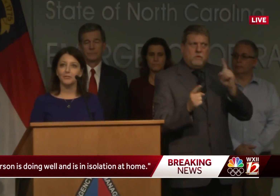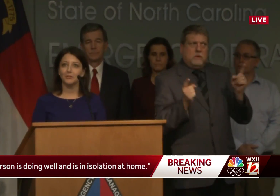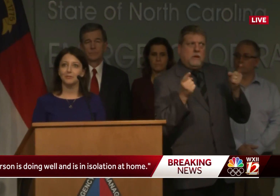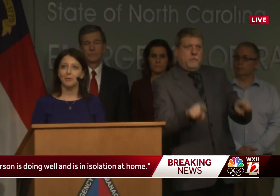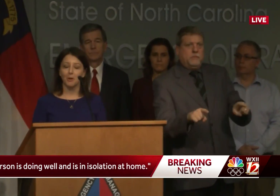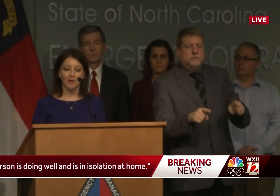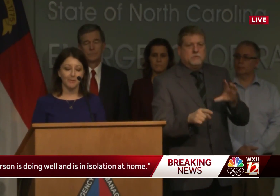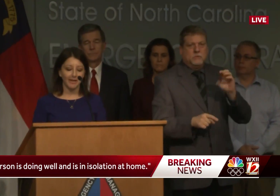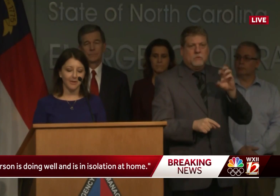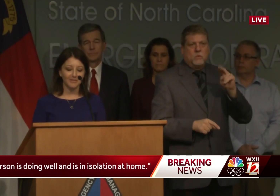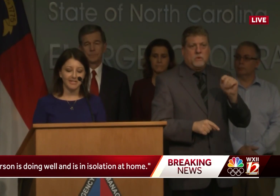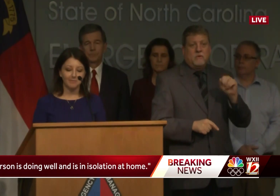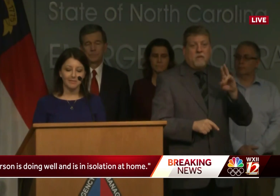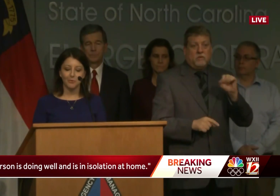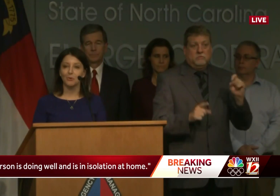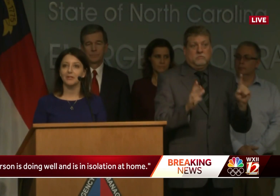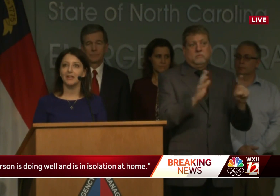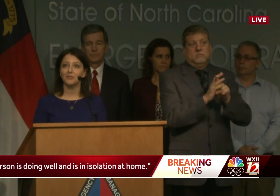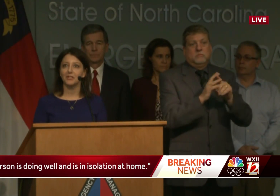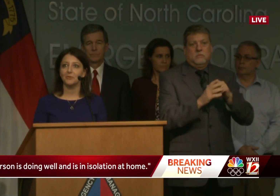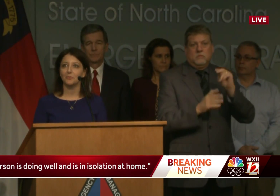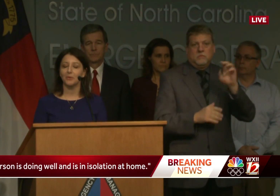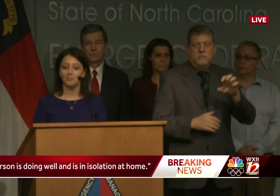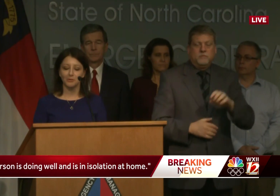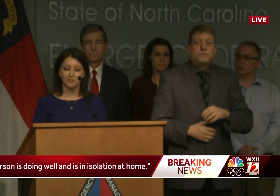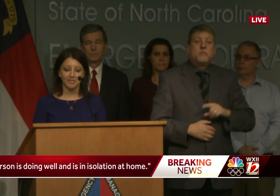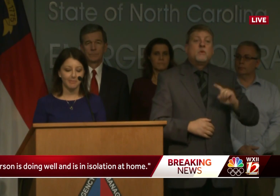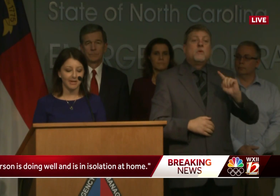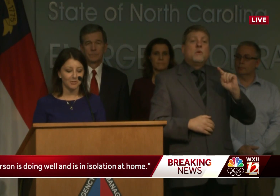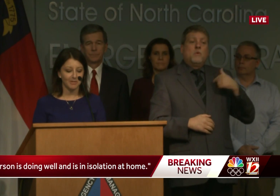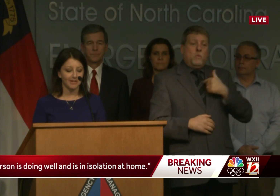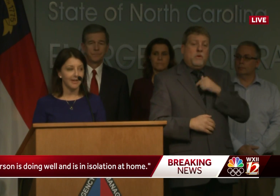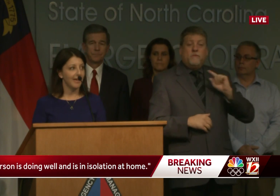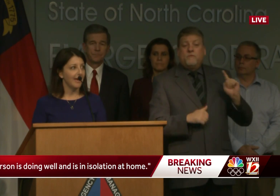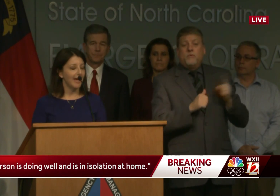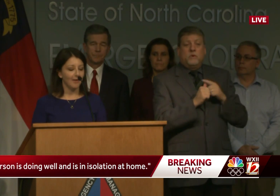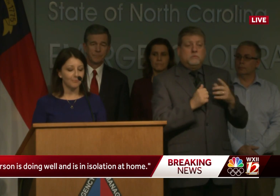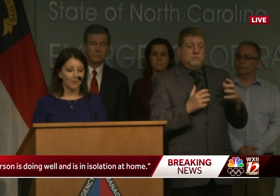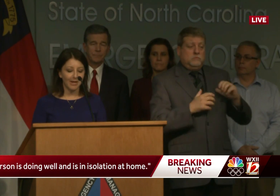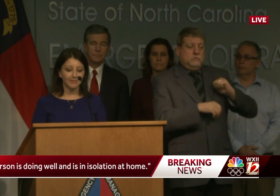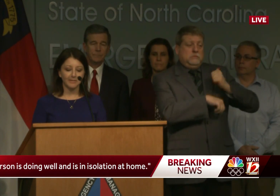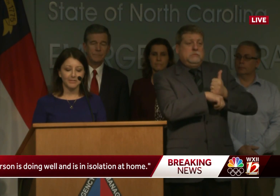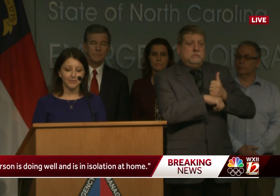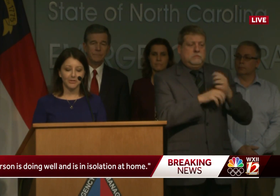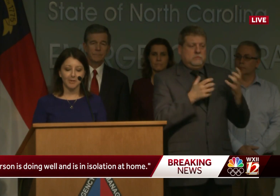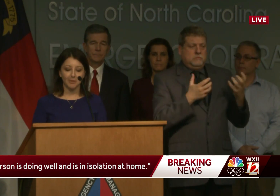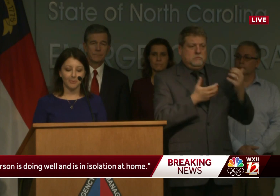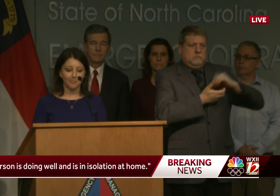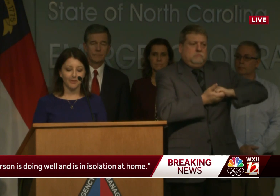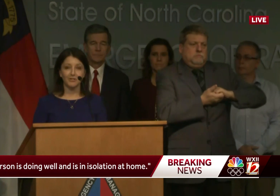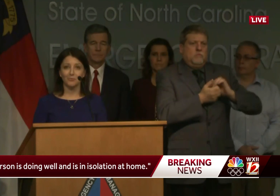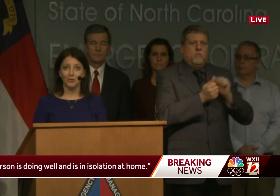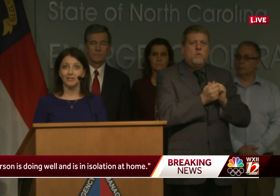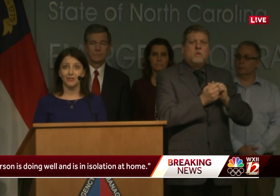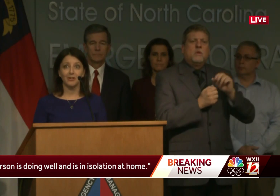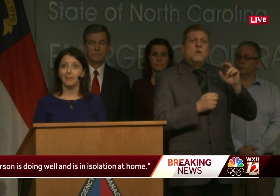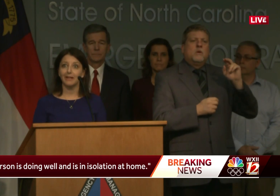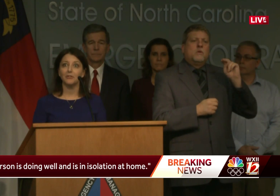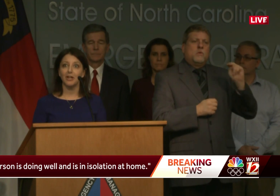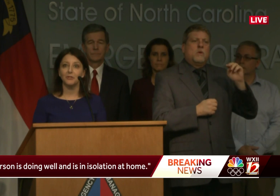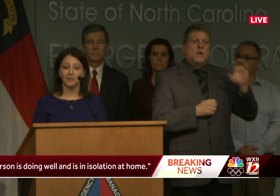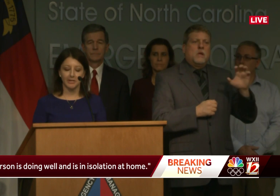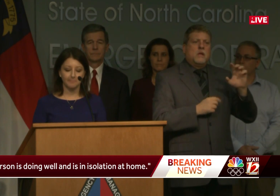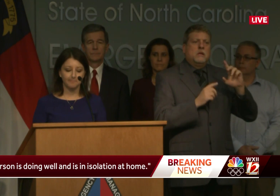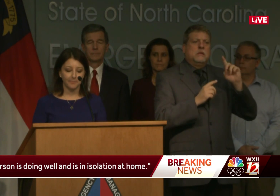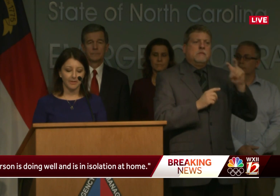First, our public health team, in coordination with emergency management, have proactively stood up our preparation work starting